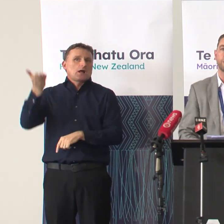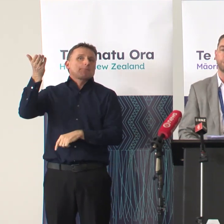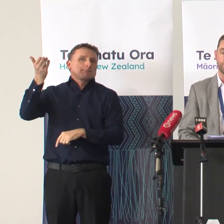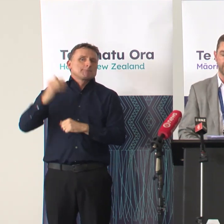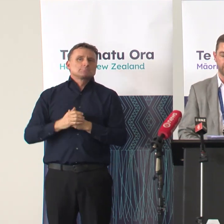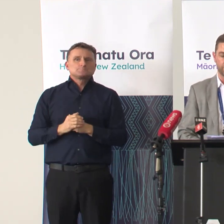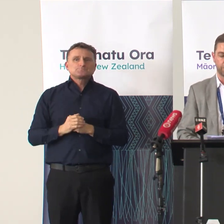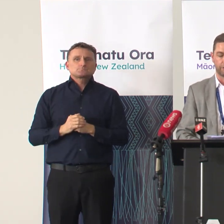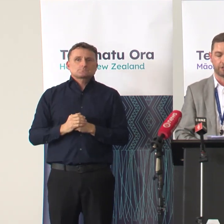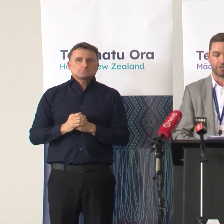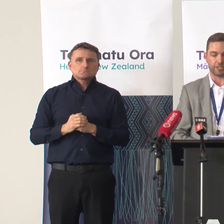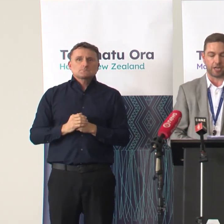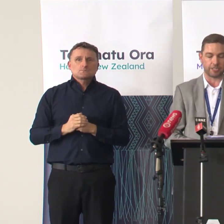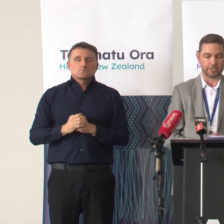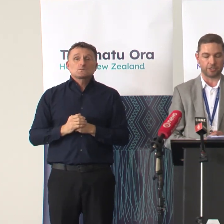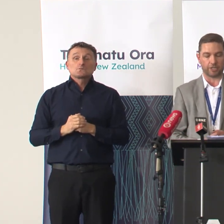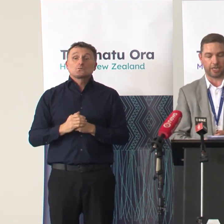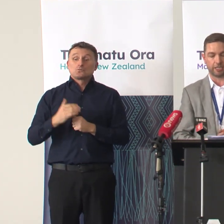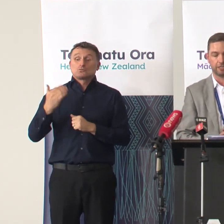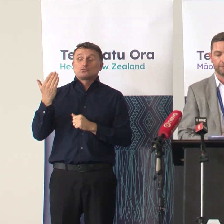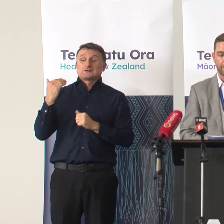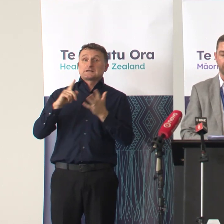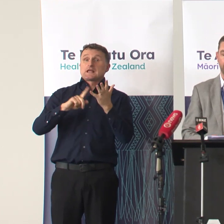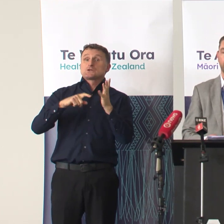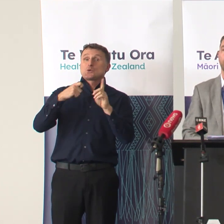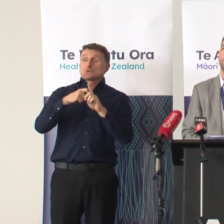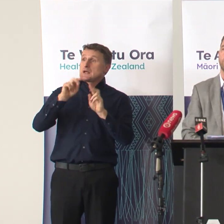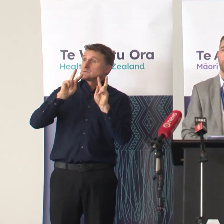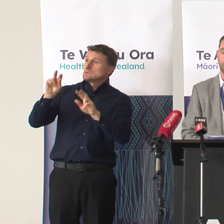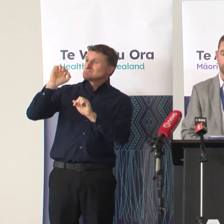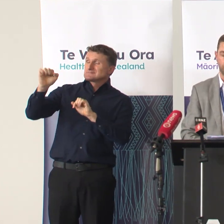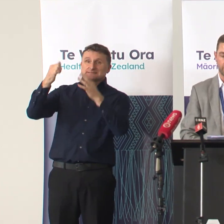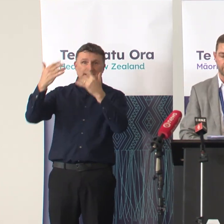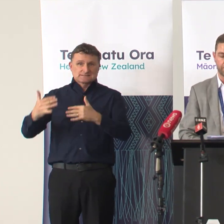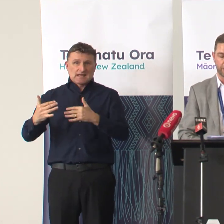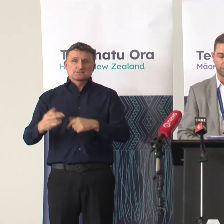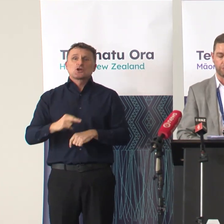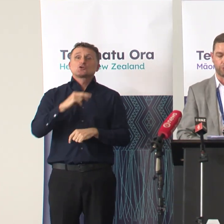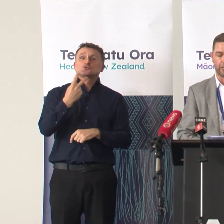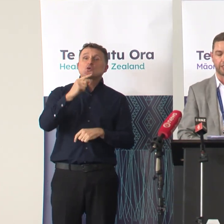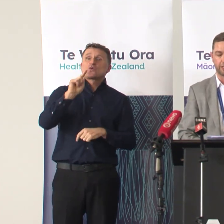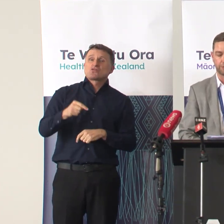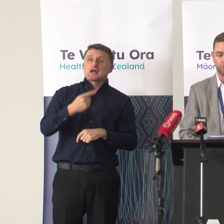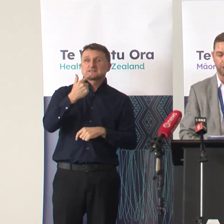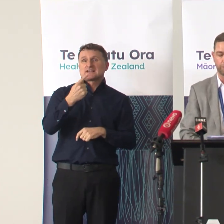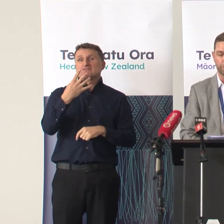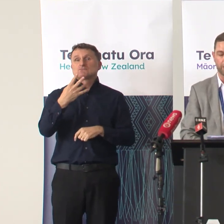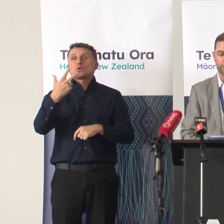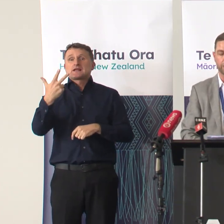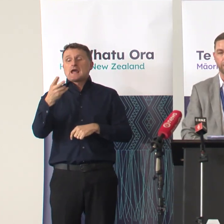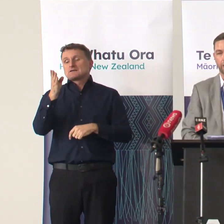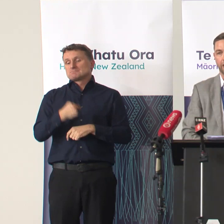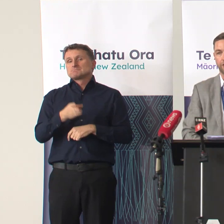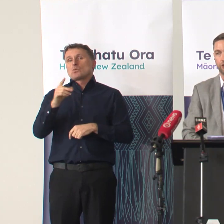For example based on a recent analysis in the UK their COVID death rate was 2748 deaths per million